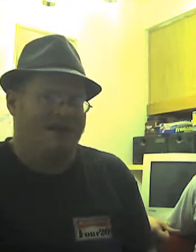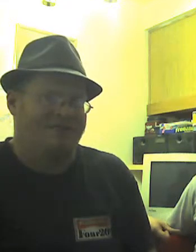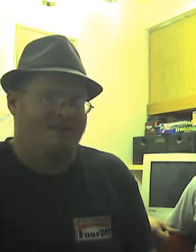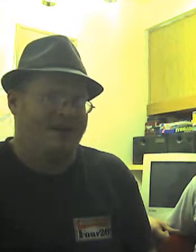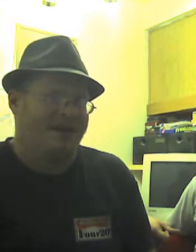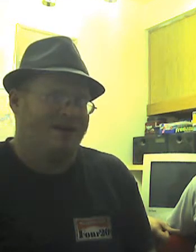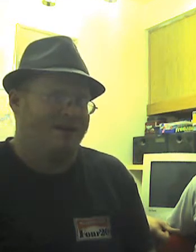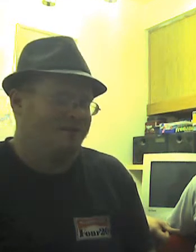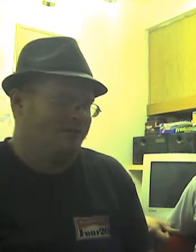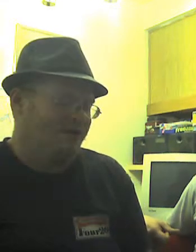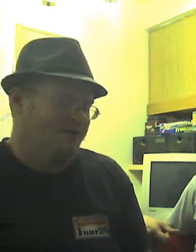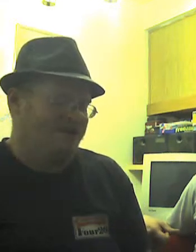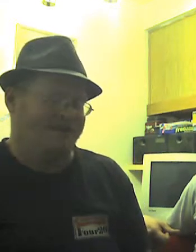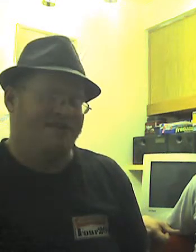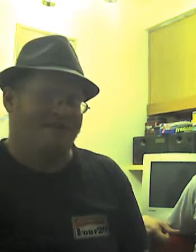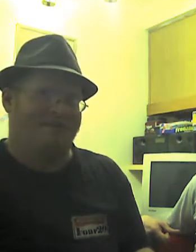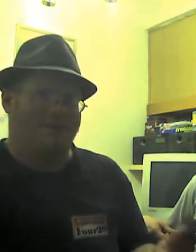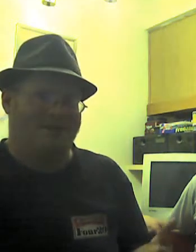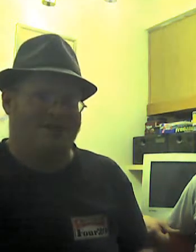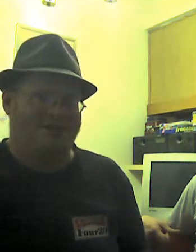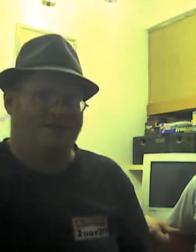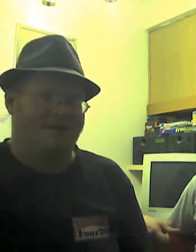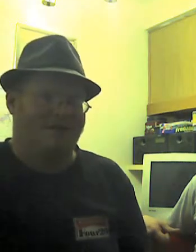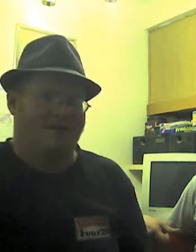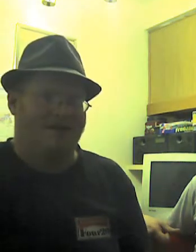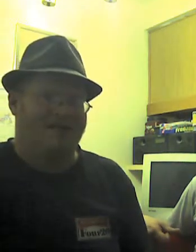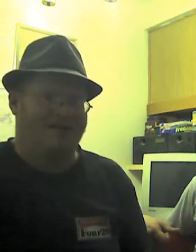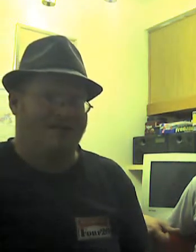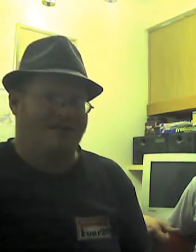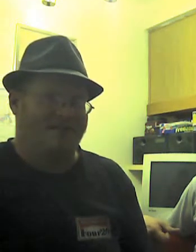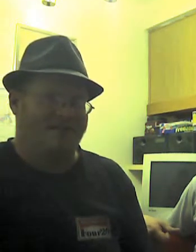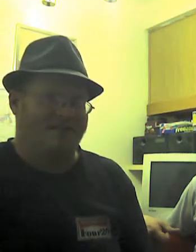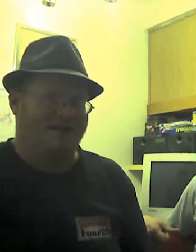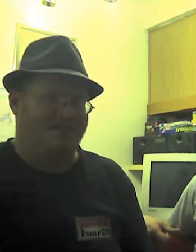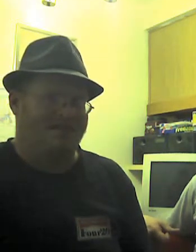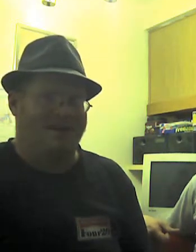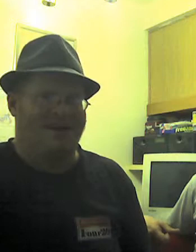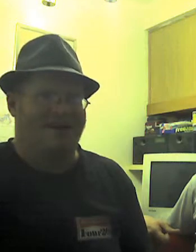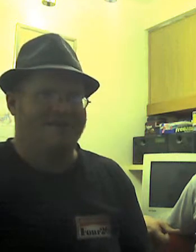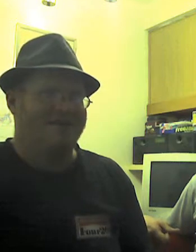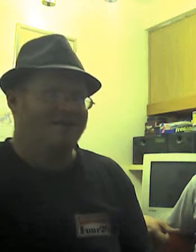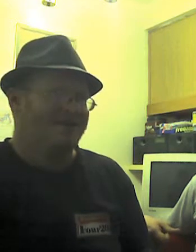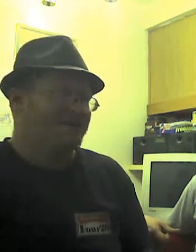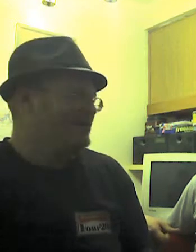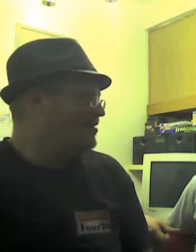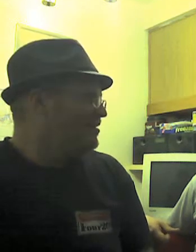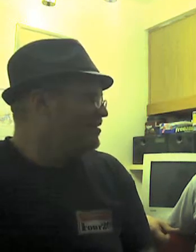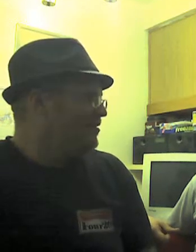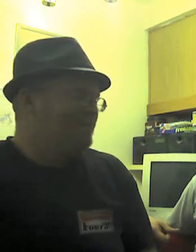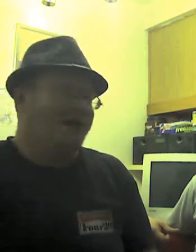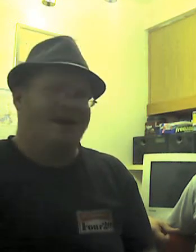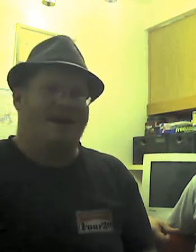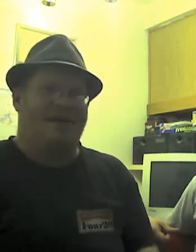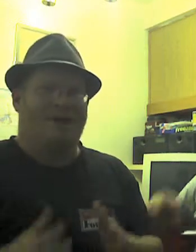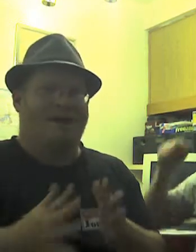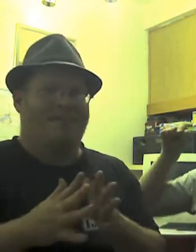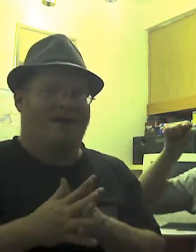I've played, and I know Rita's jealous of me because she wants to play it, and she doesn't have a 2DS right now. I know how to get one. But I recommended